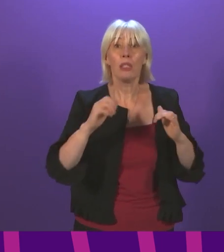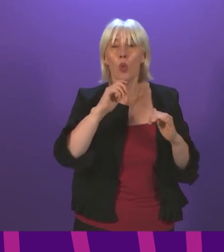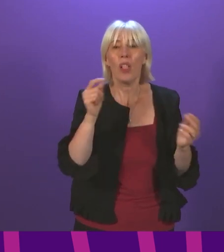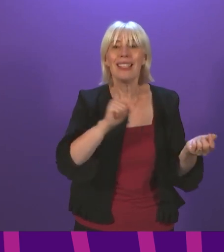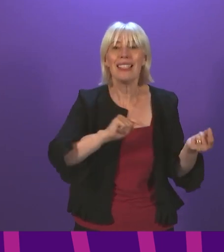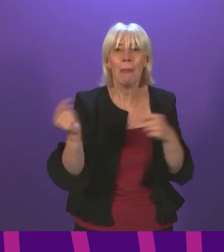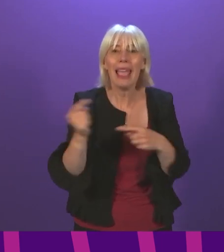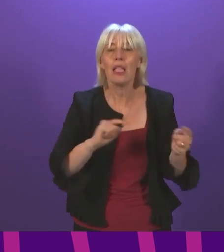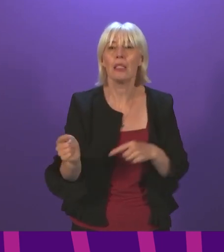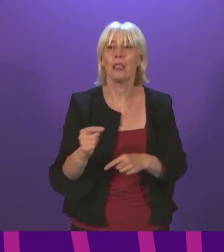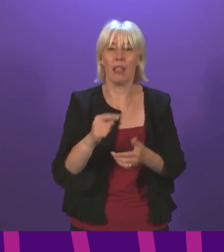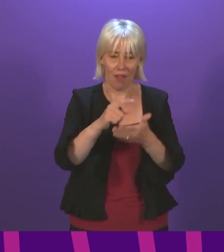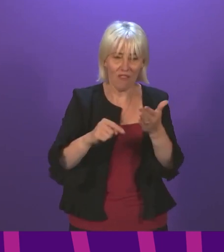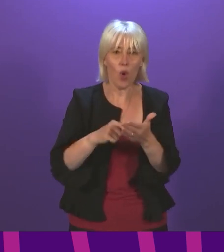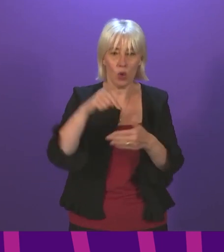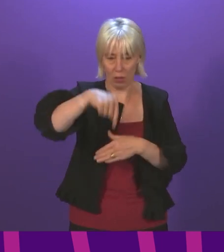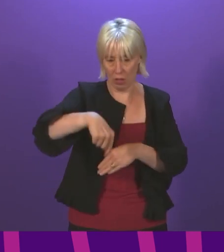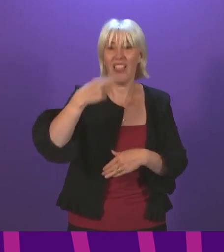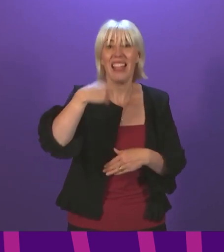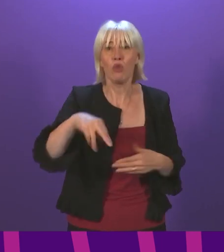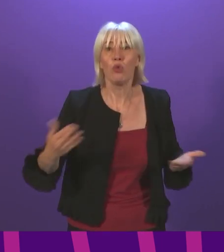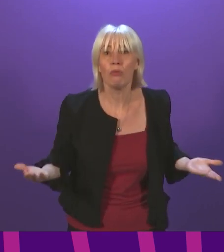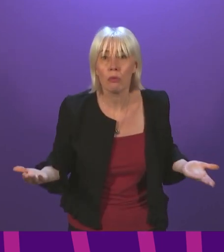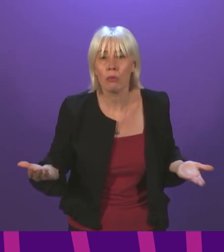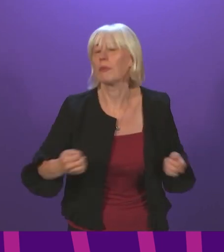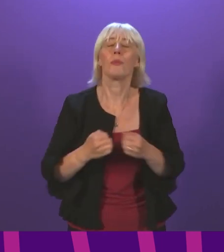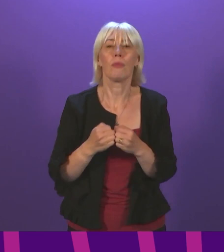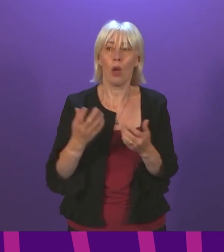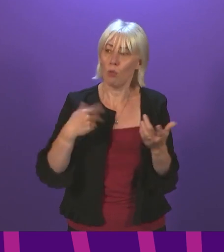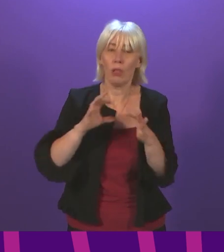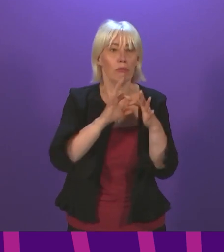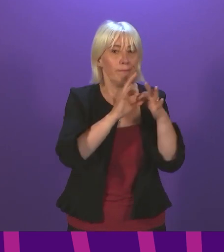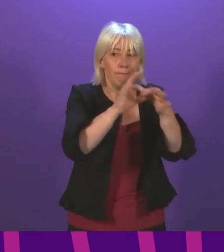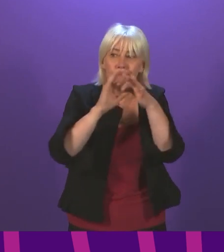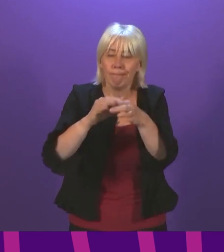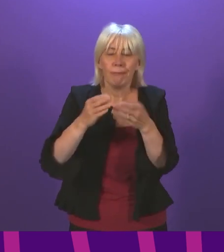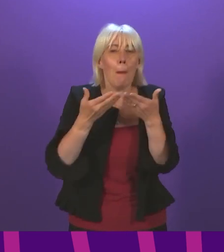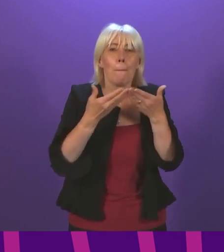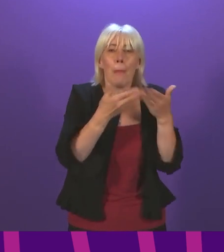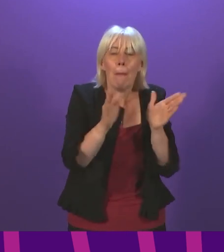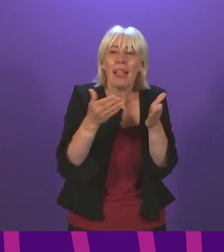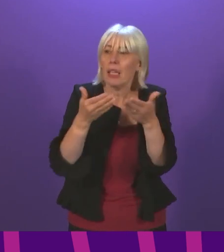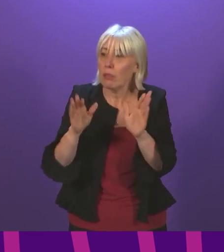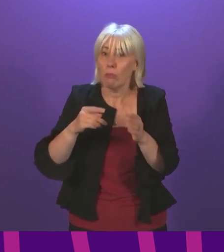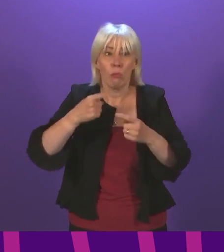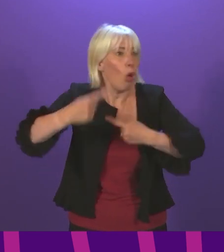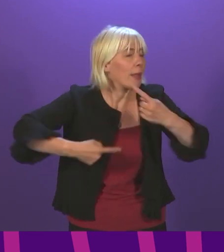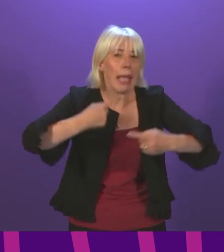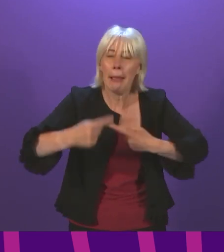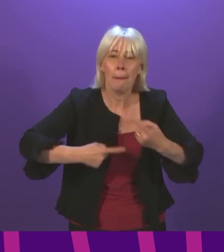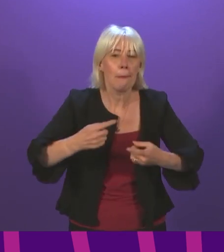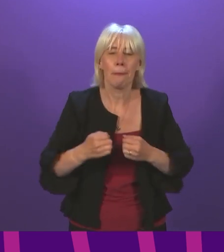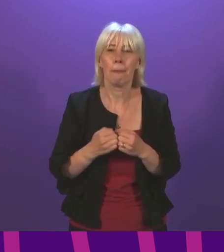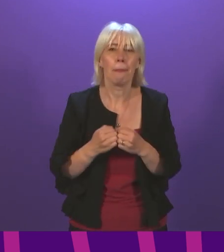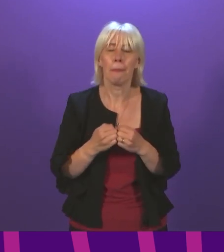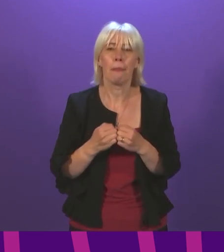and vote on this this afternoon. And we engage with the public on a range of issues all of the time. Can